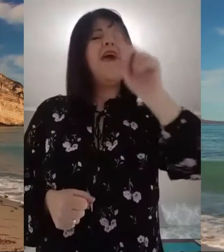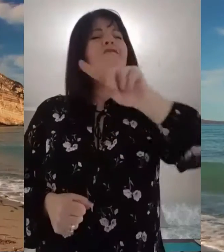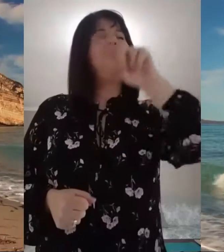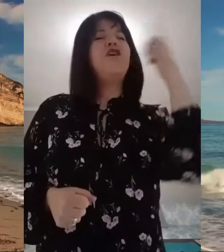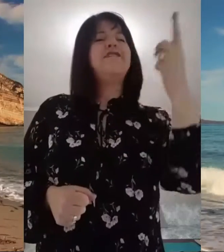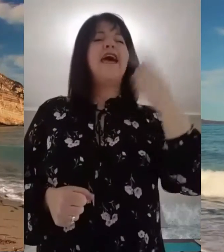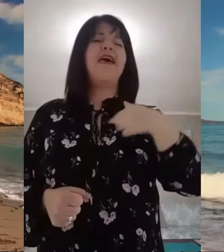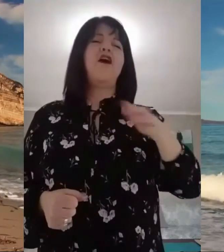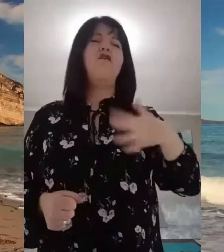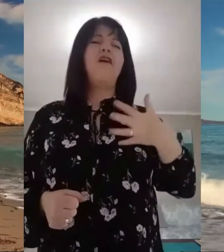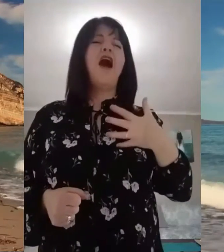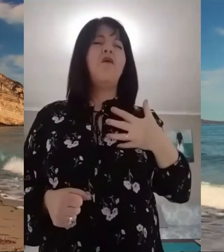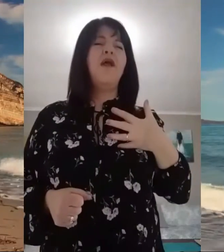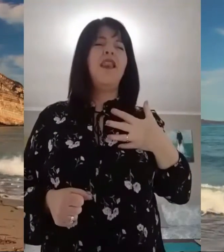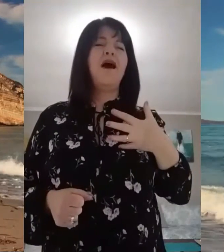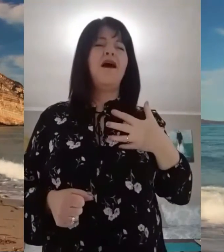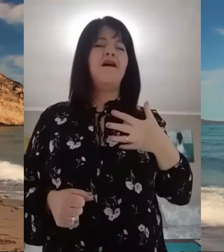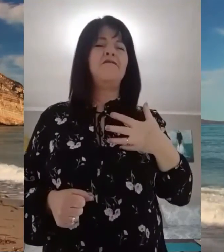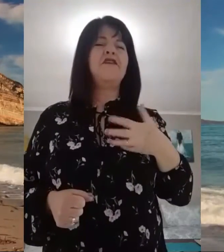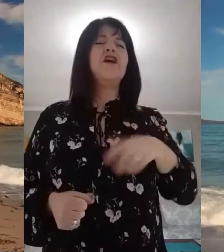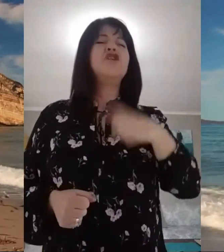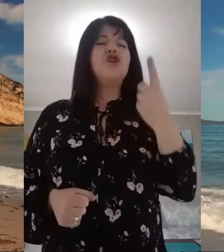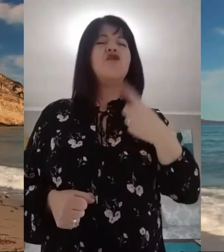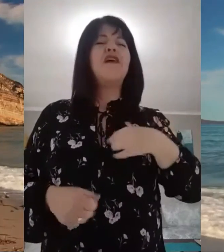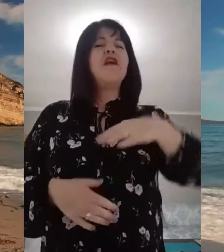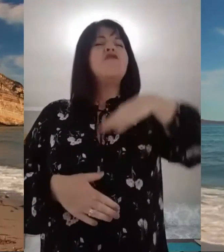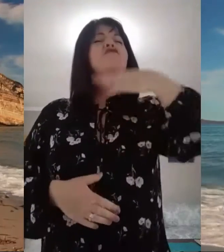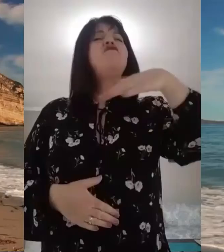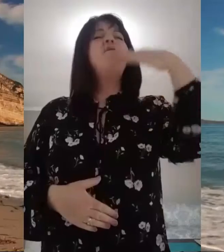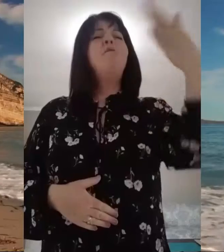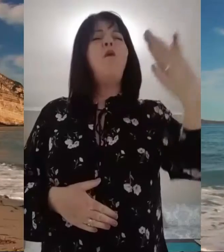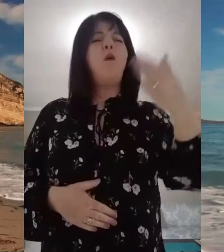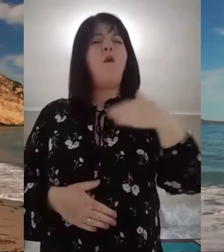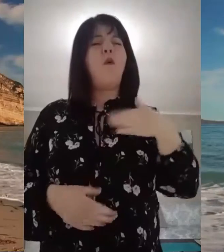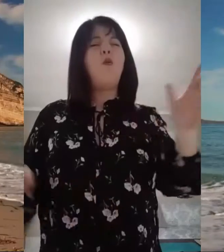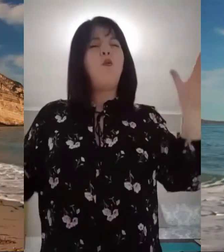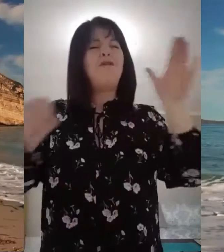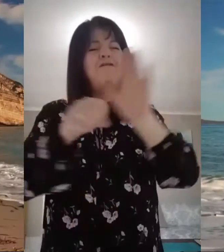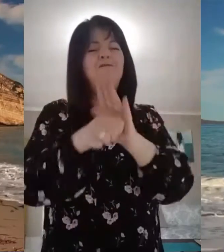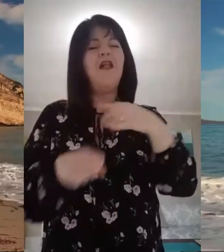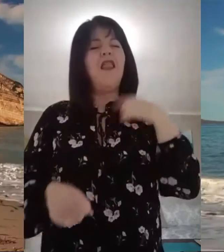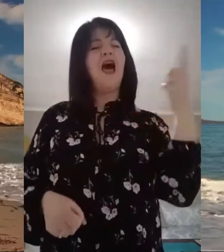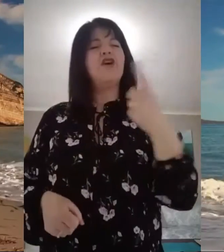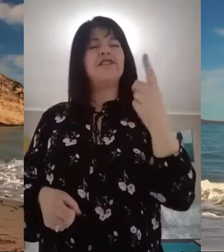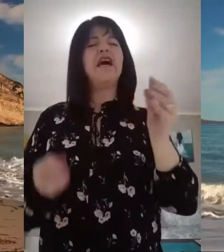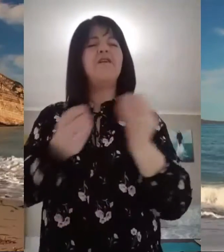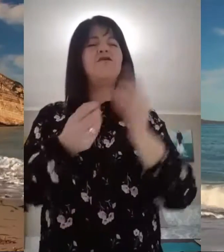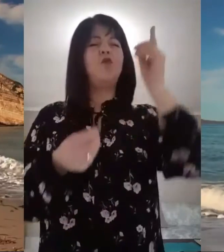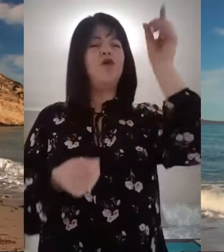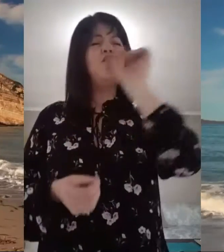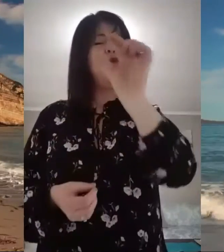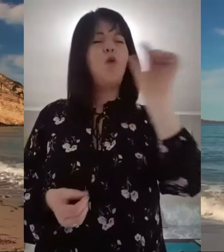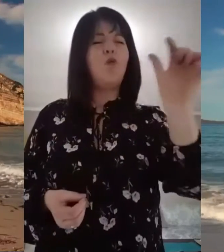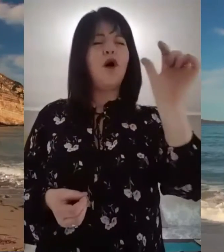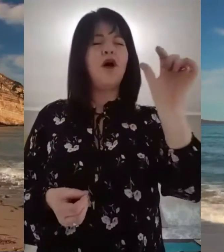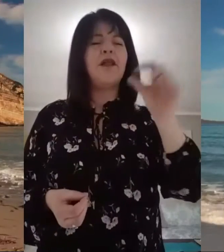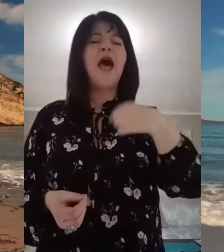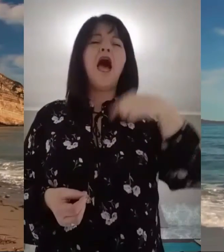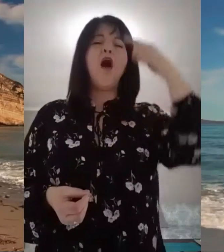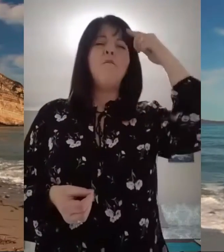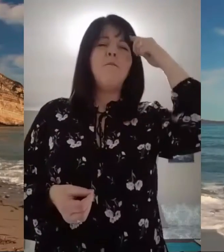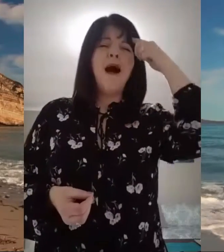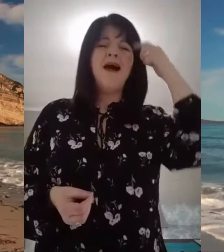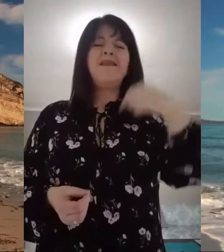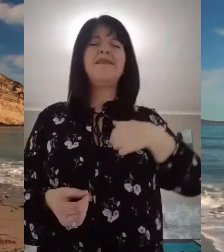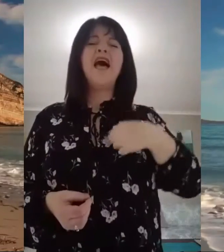you every day of our lives. So that the more we fill ourselves with your word,